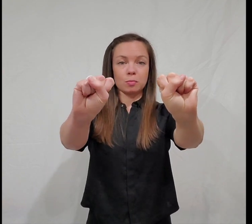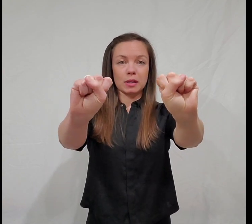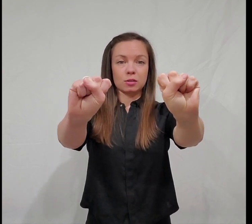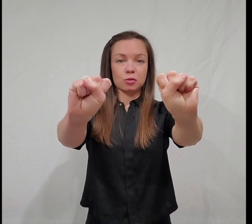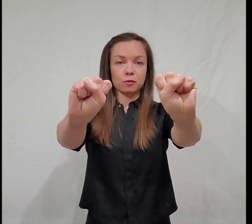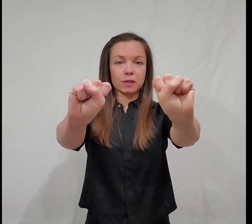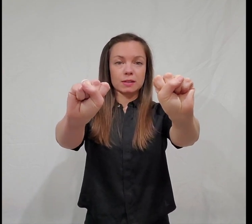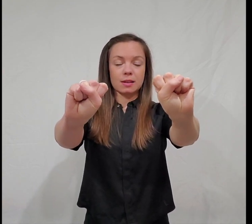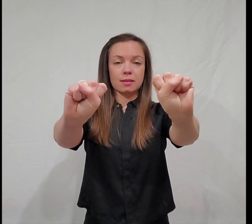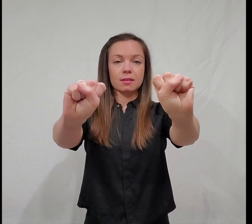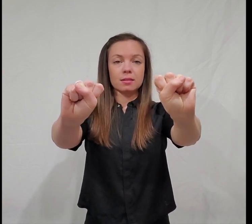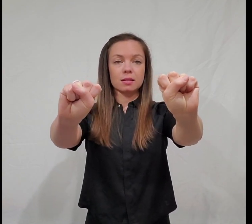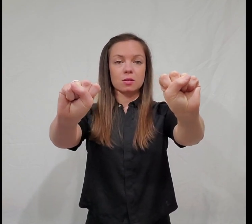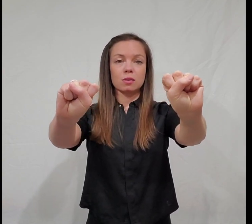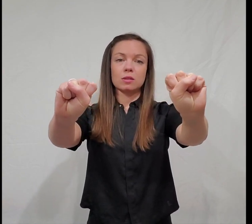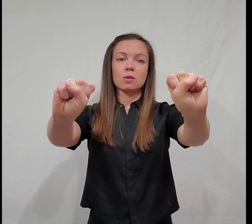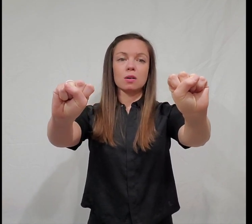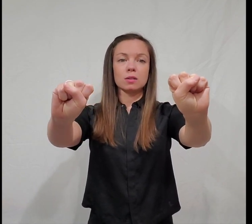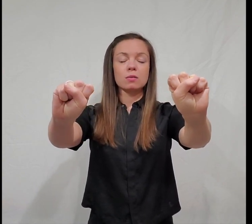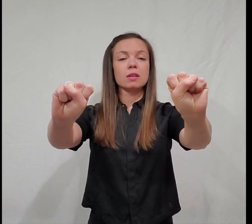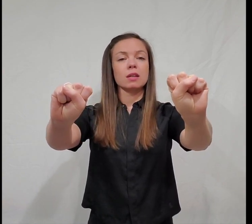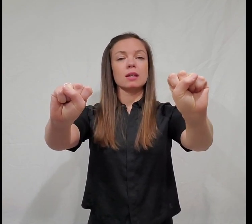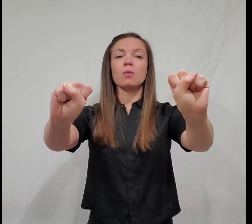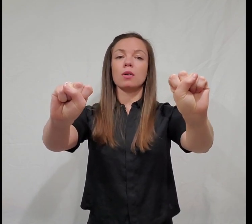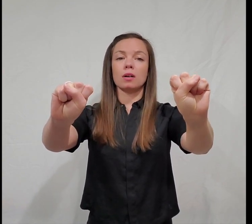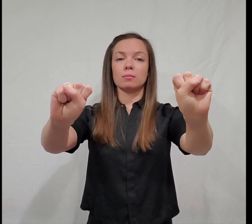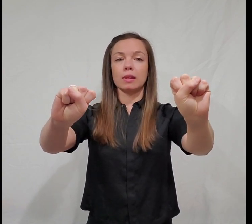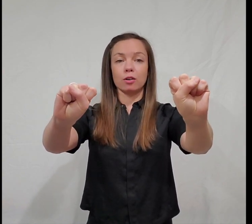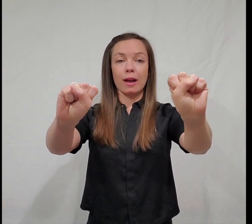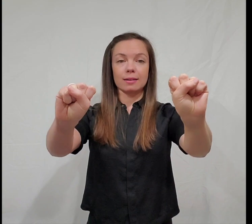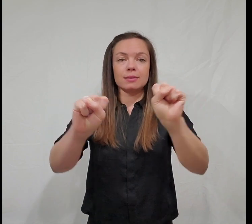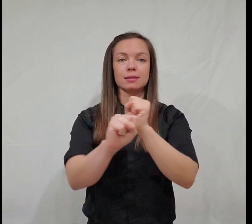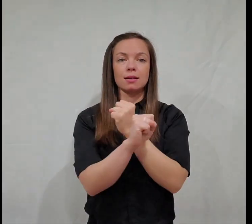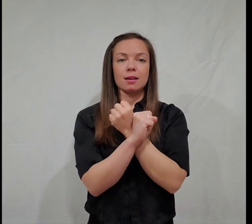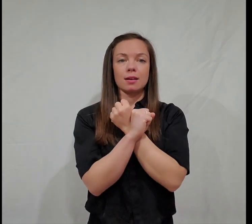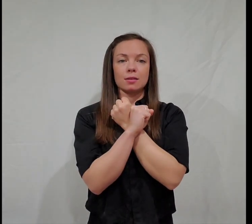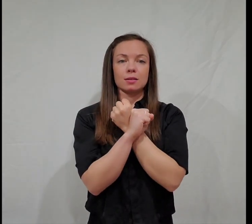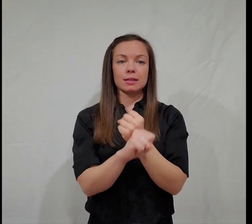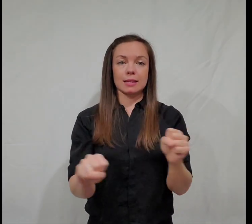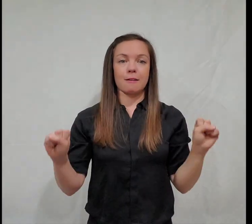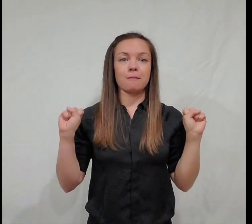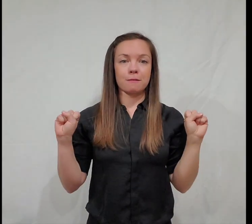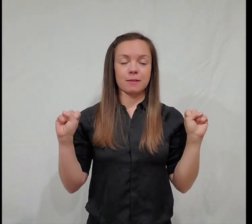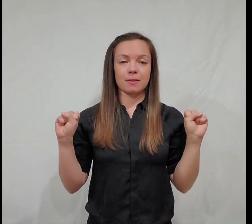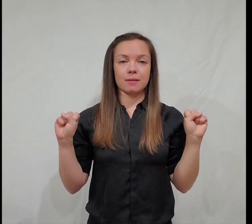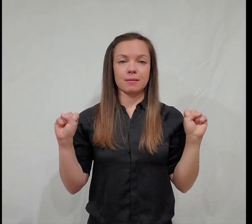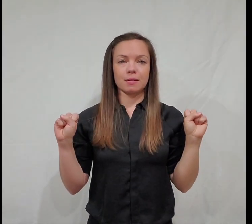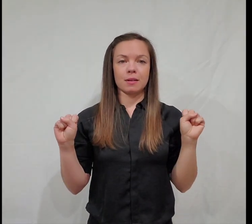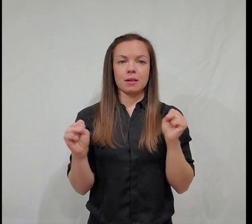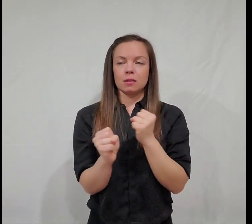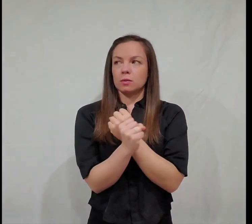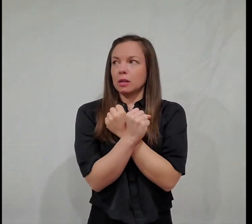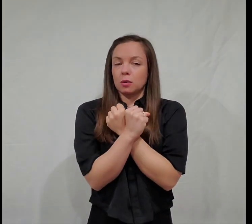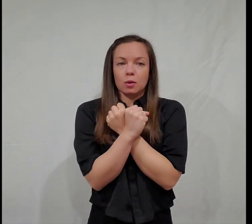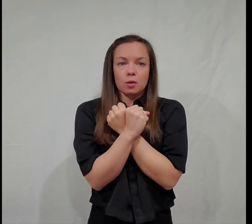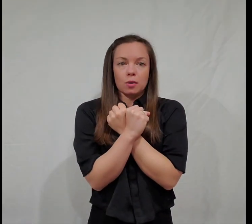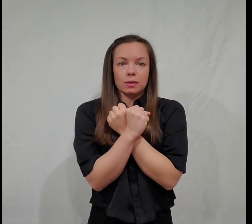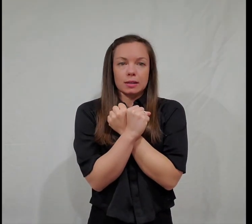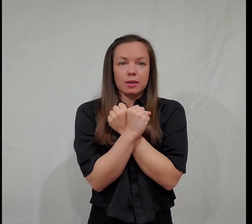make two fists like this. This is also the letter S. Safe. So it's like you're together.